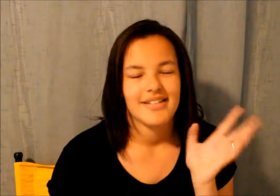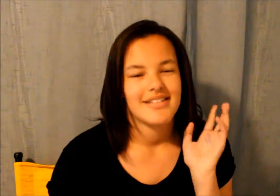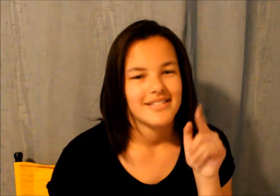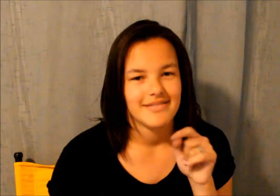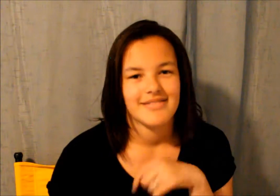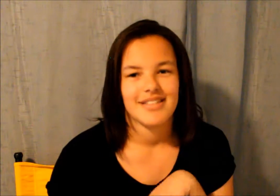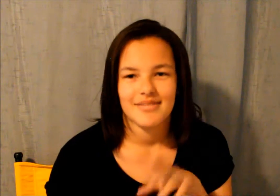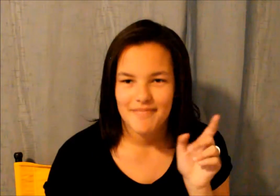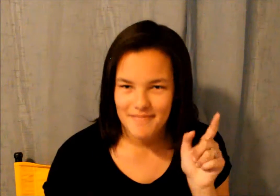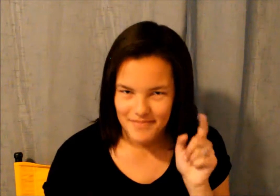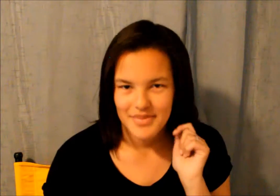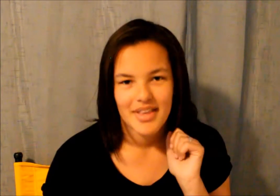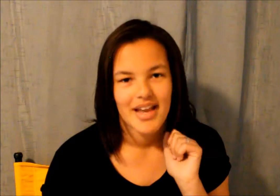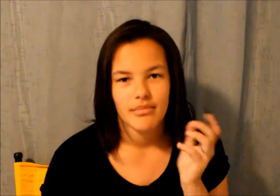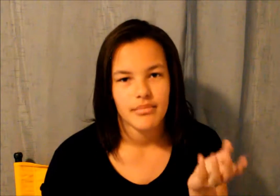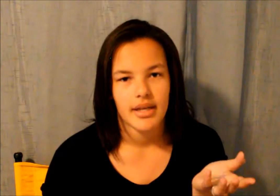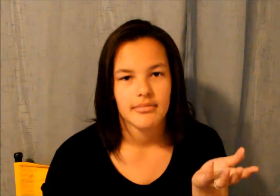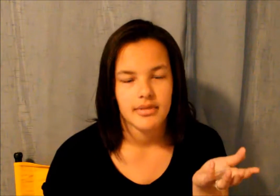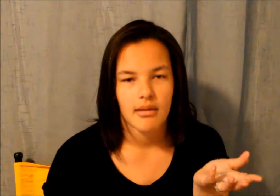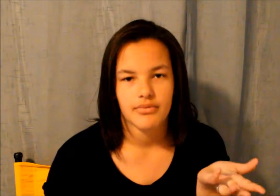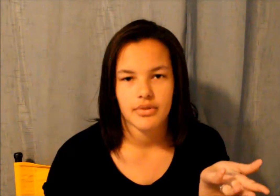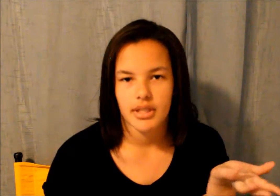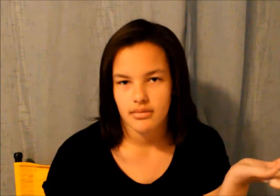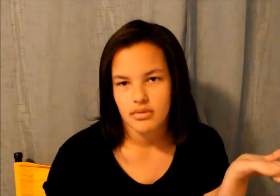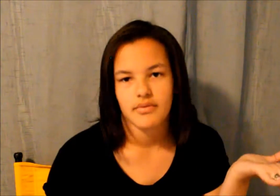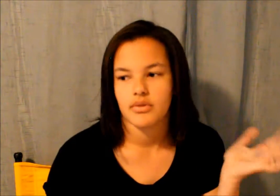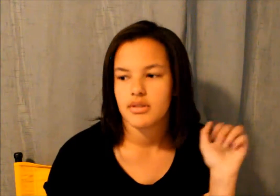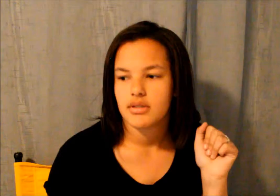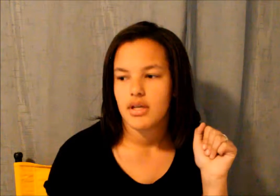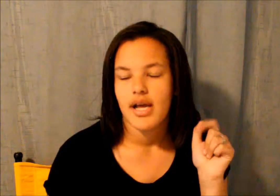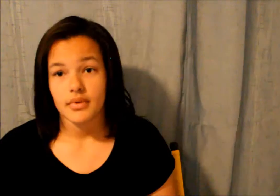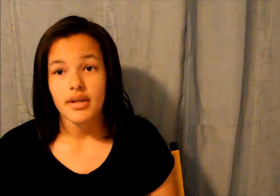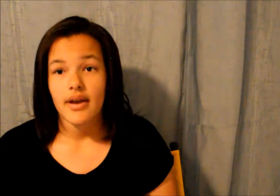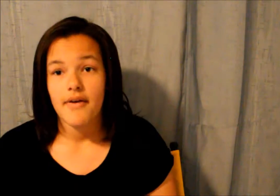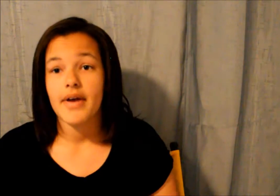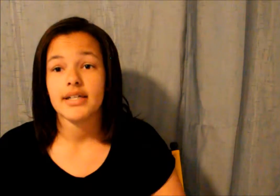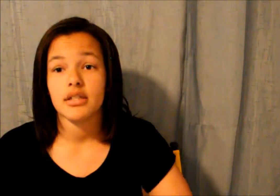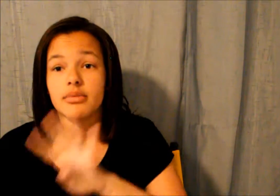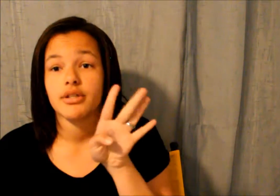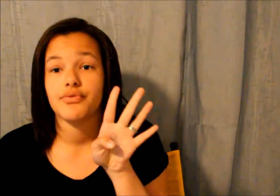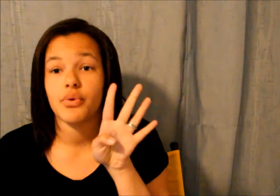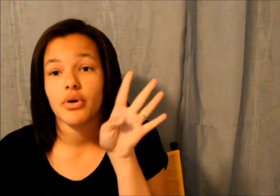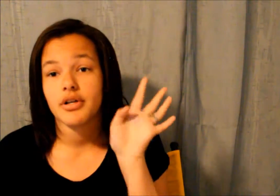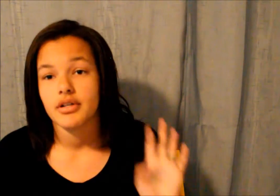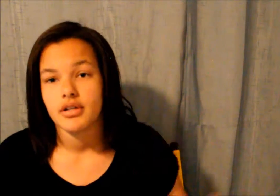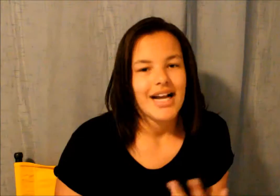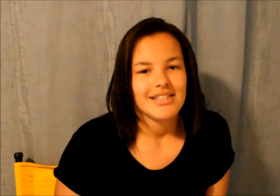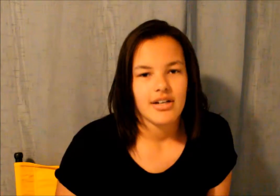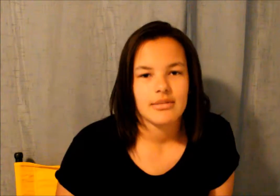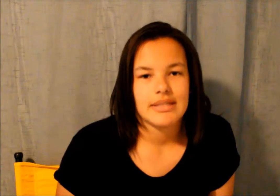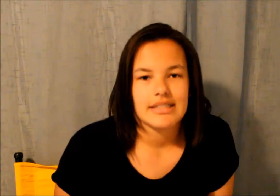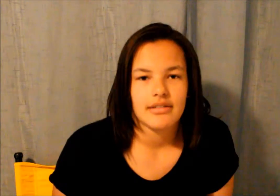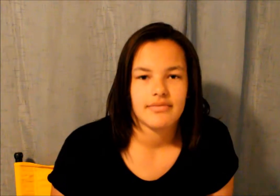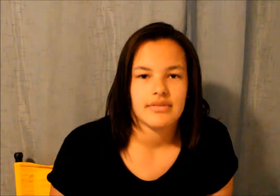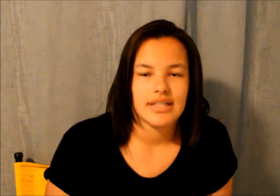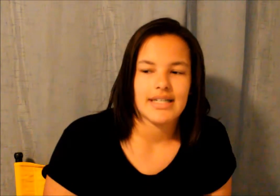and and top 40 of course number four i talk to myself like